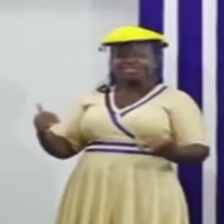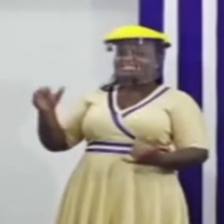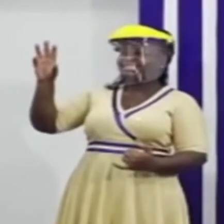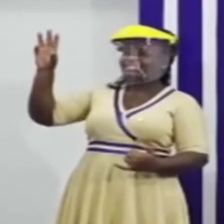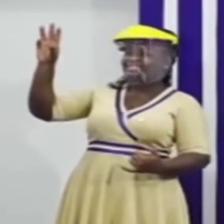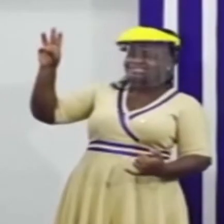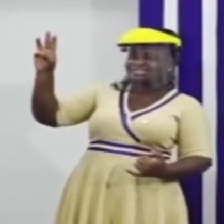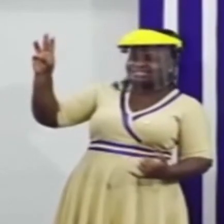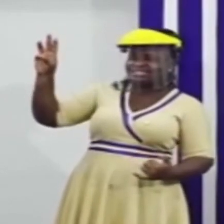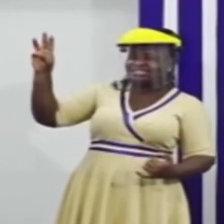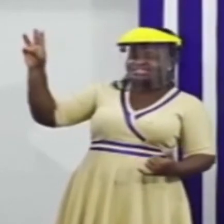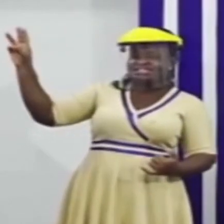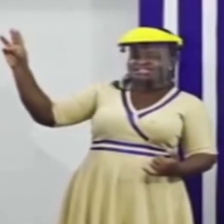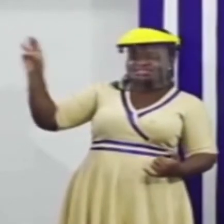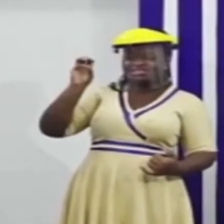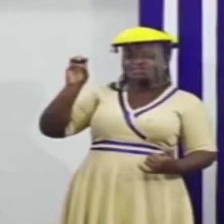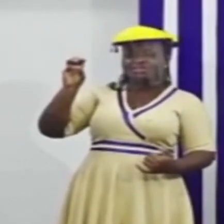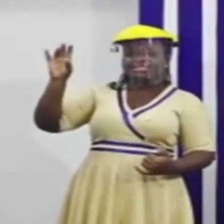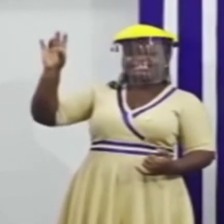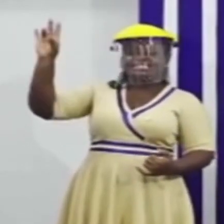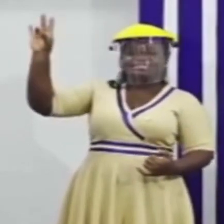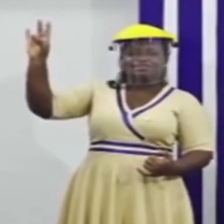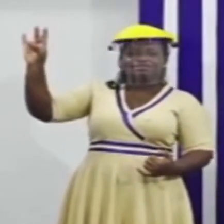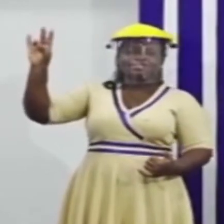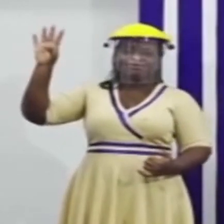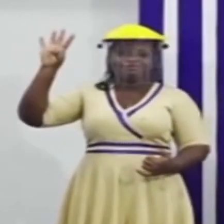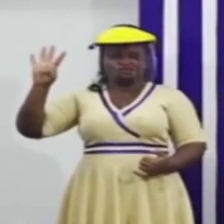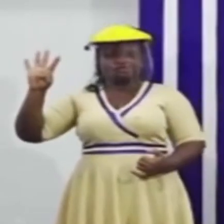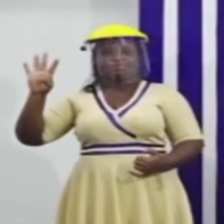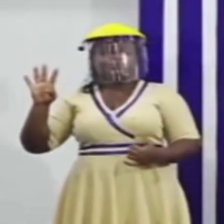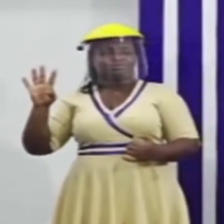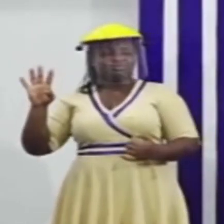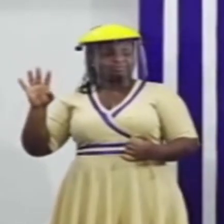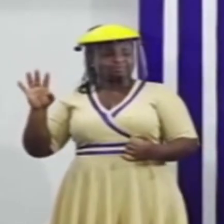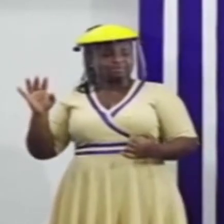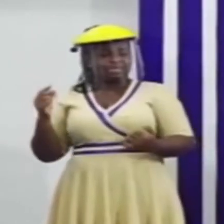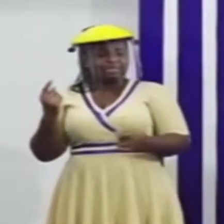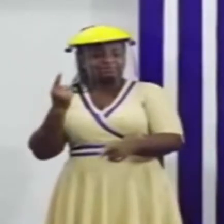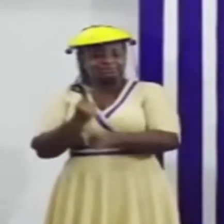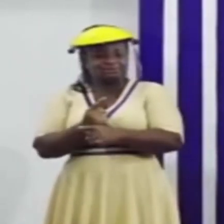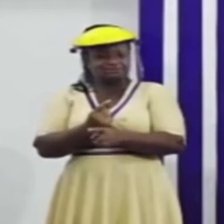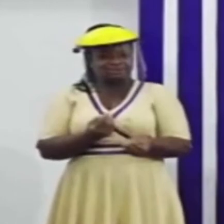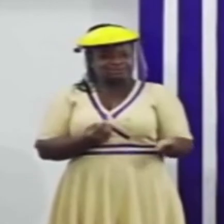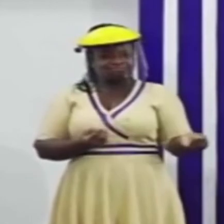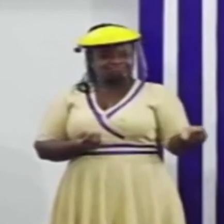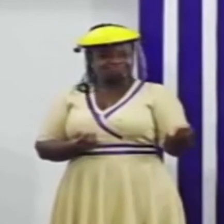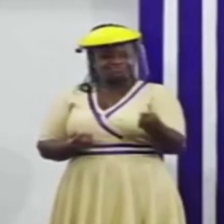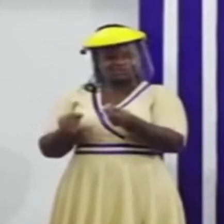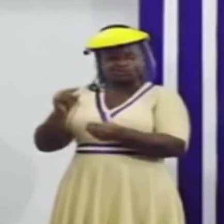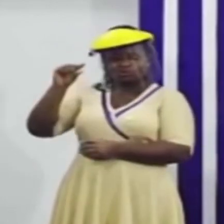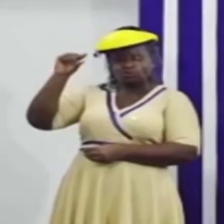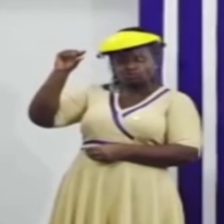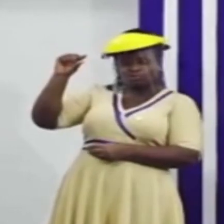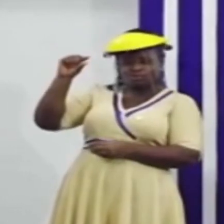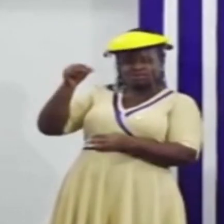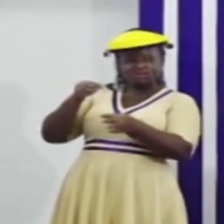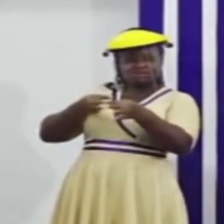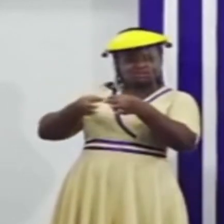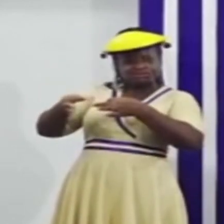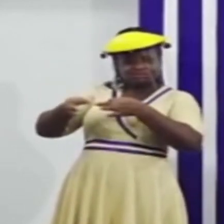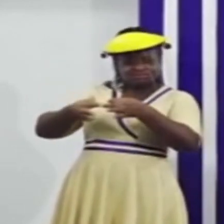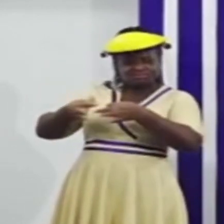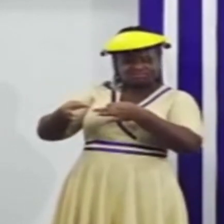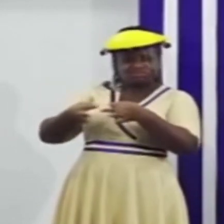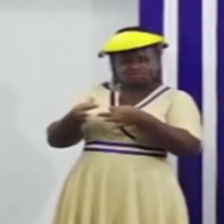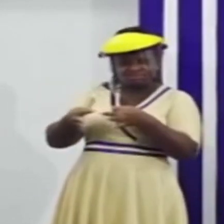674. I'll just give a bit of details with regards